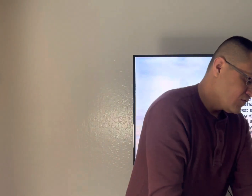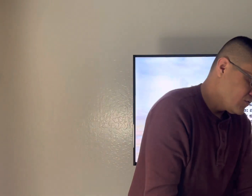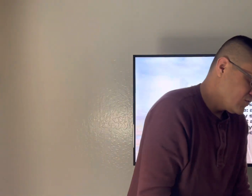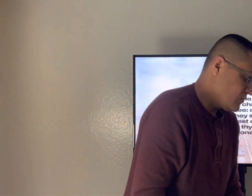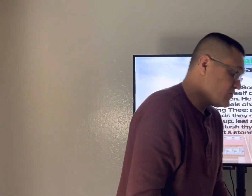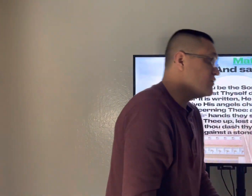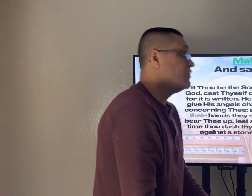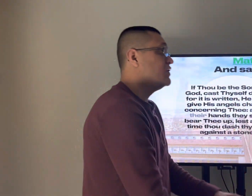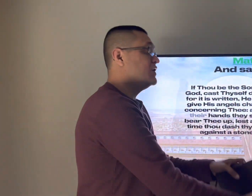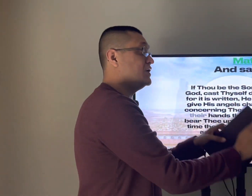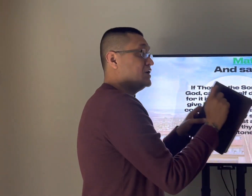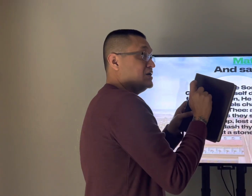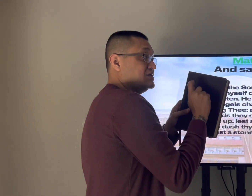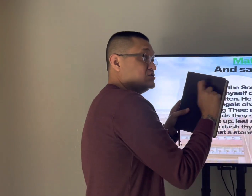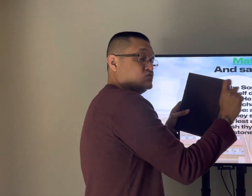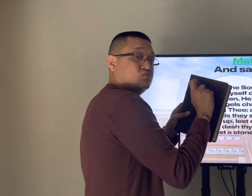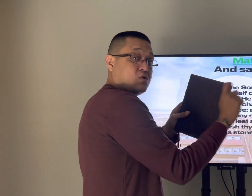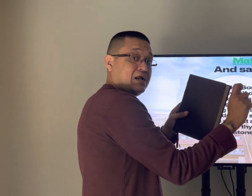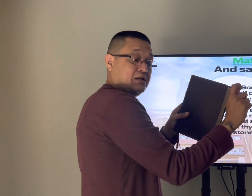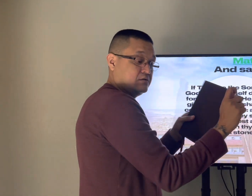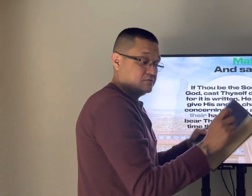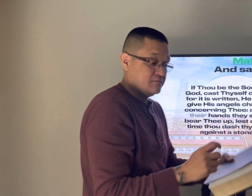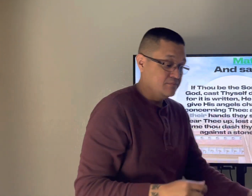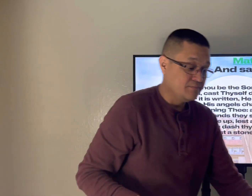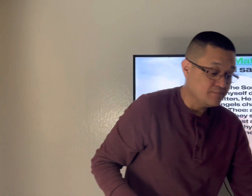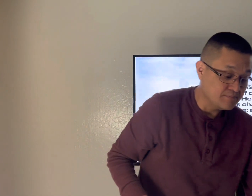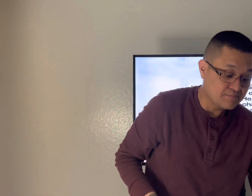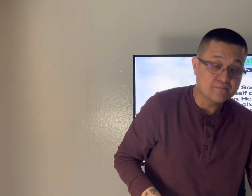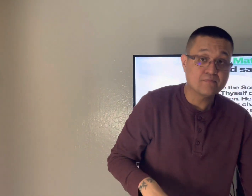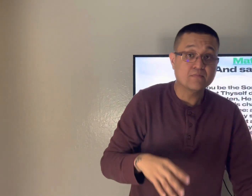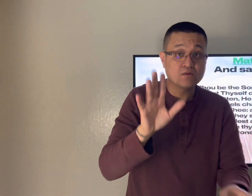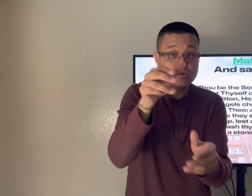so the devil here using the word of god saying it is written